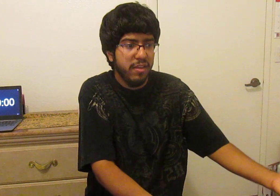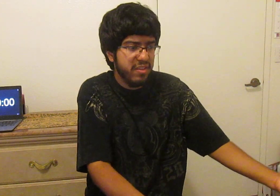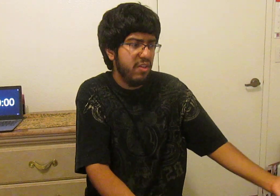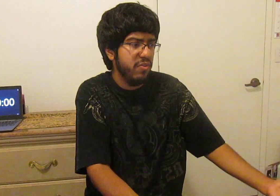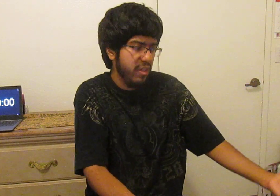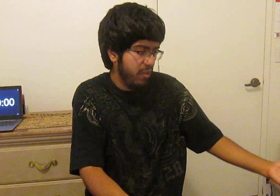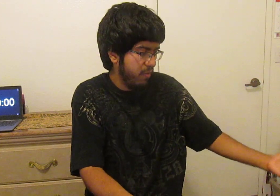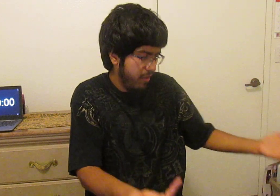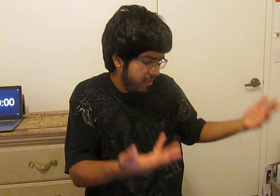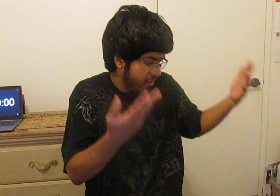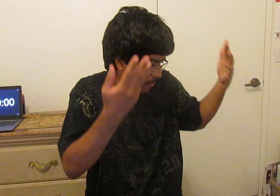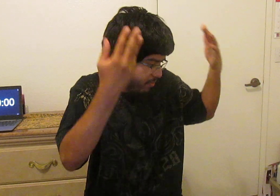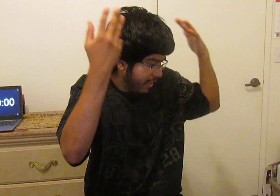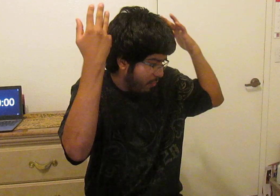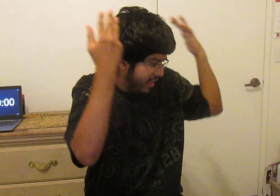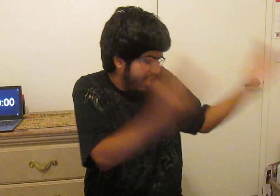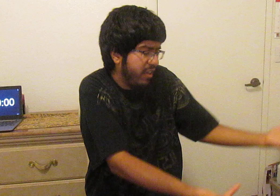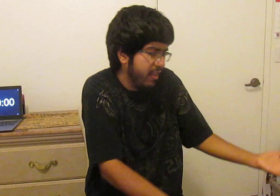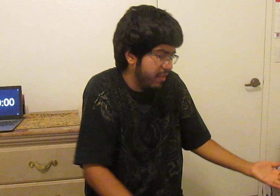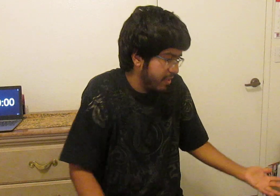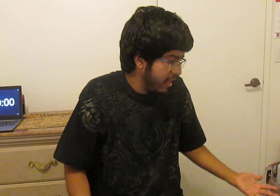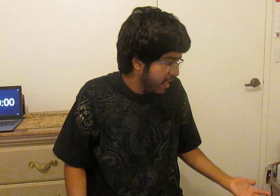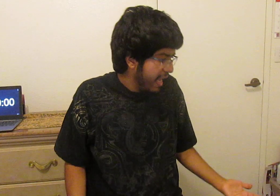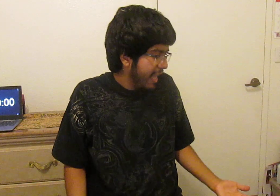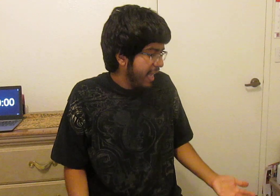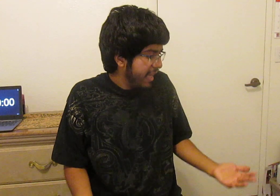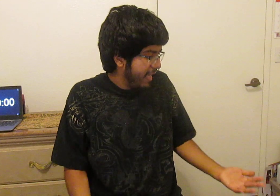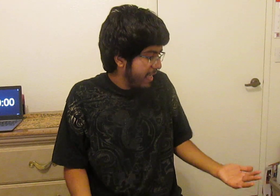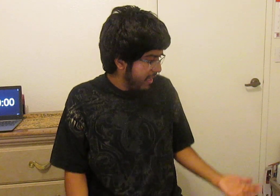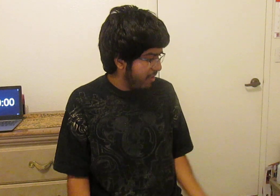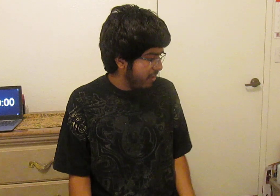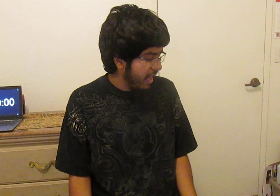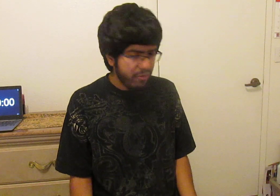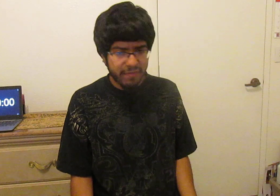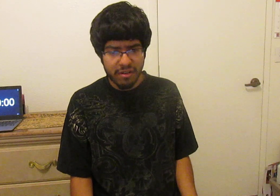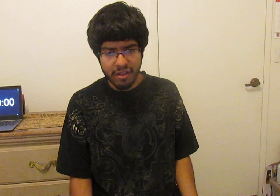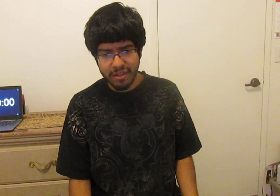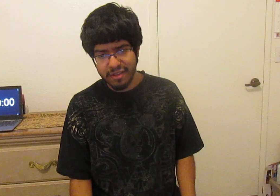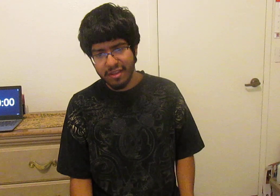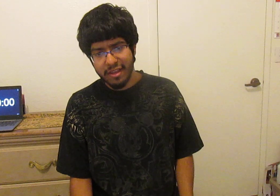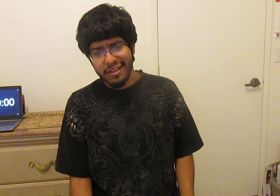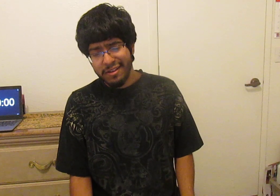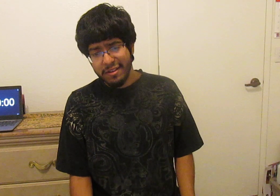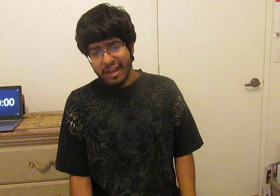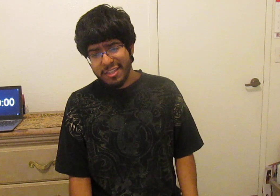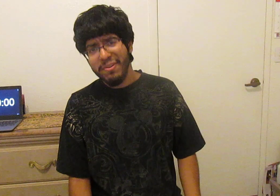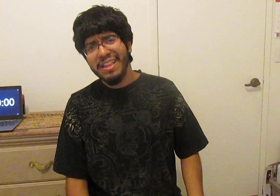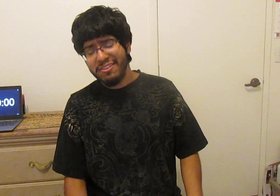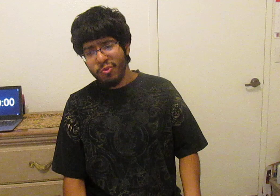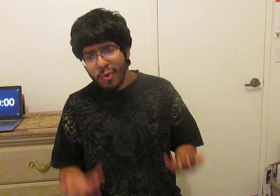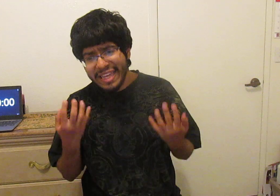I was like this is completely ridiculous like literally I don't even it's been like 20